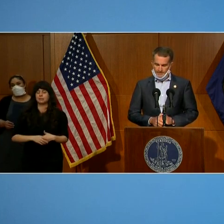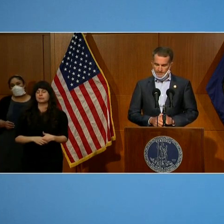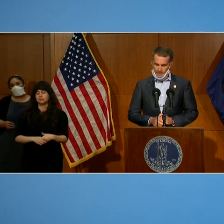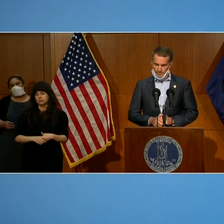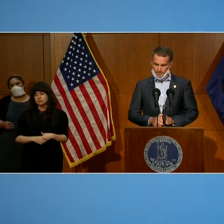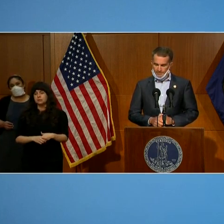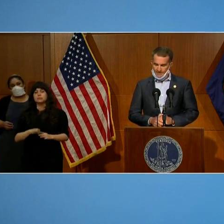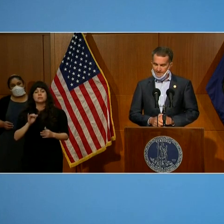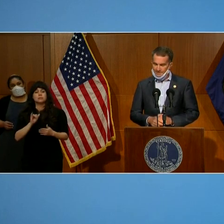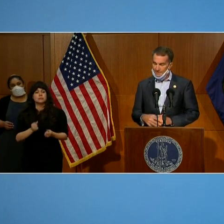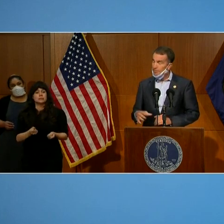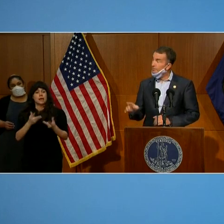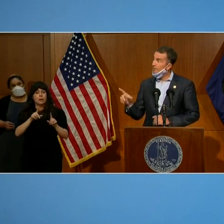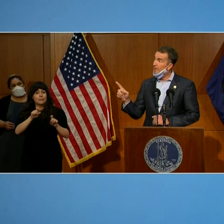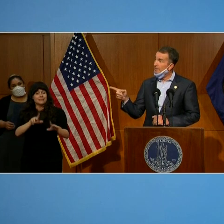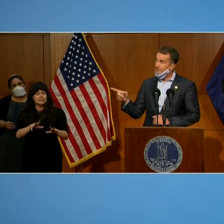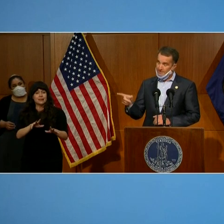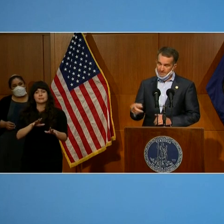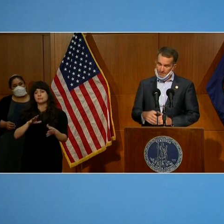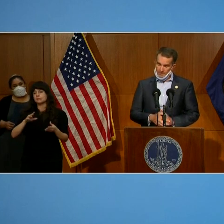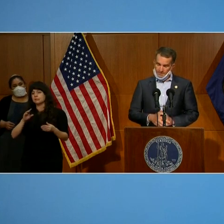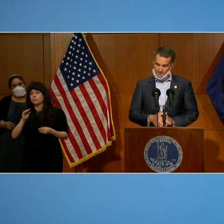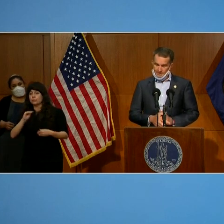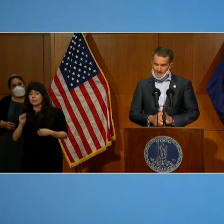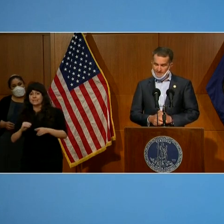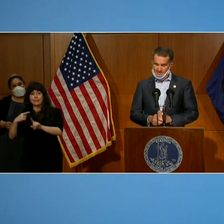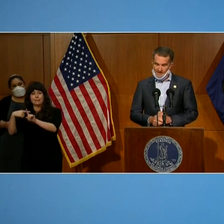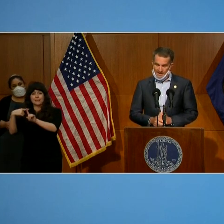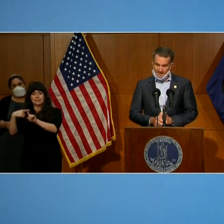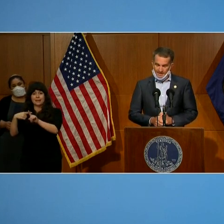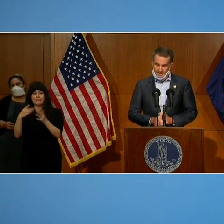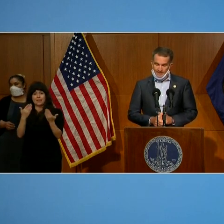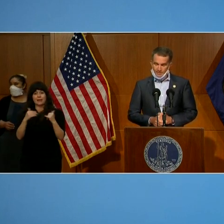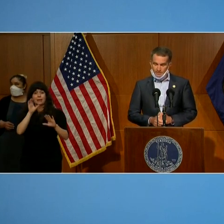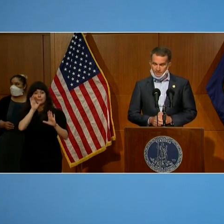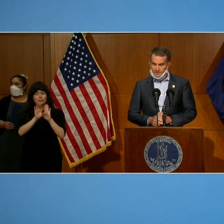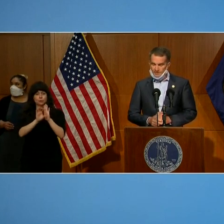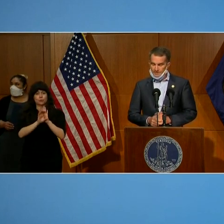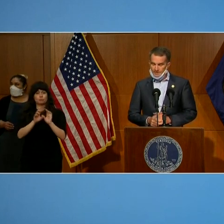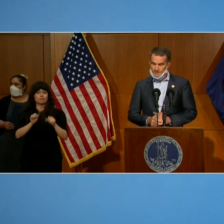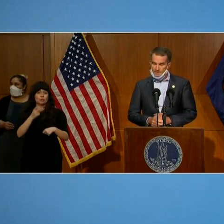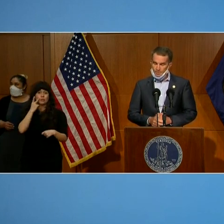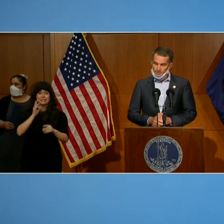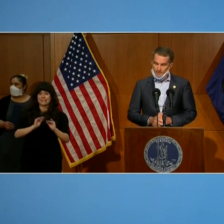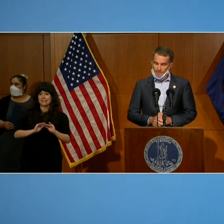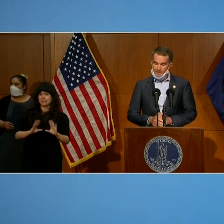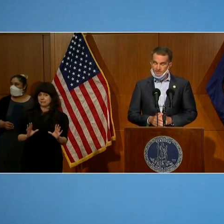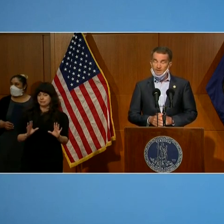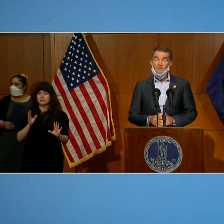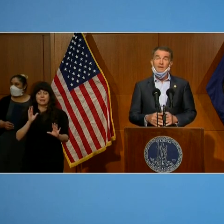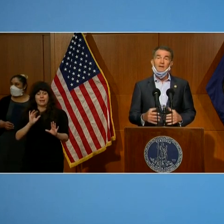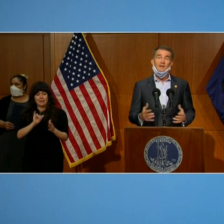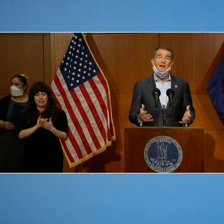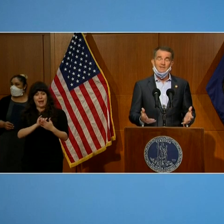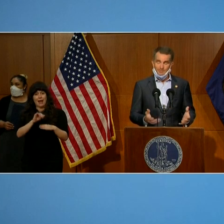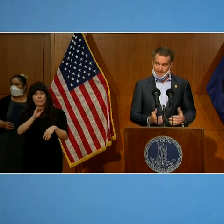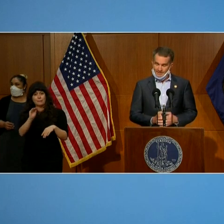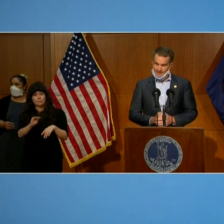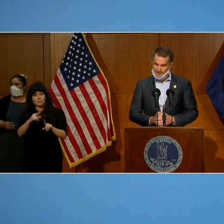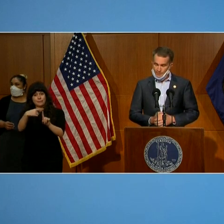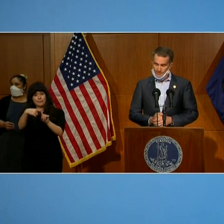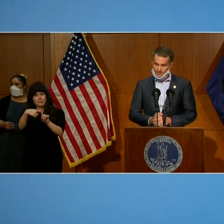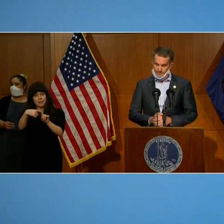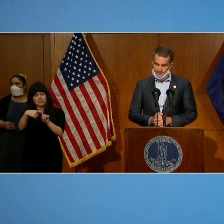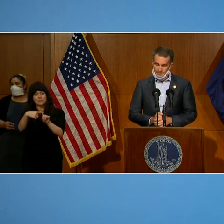The number of tests and percent positivity on this next slide, you can see that the percent positivity has actually